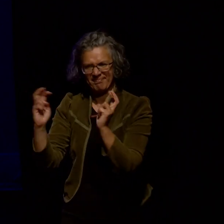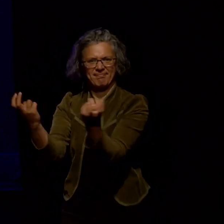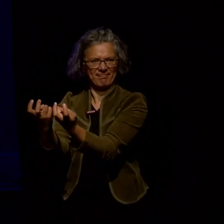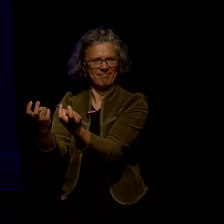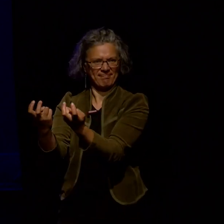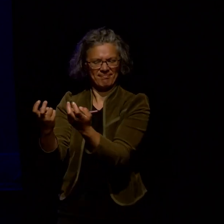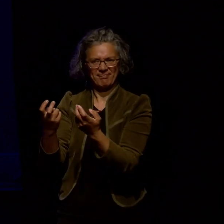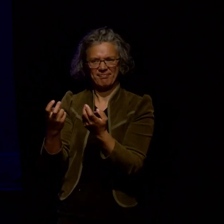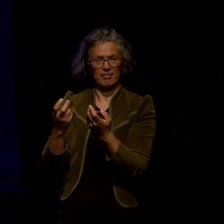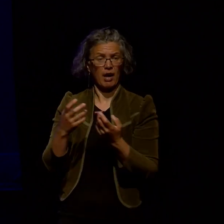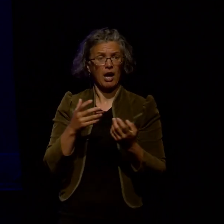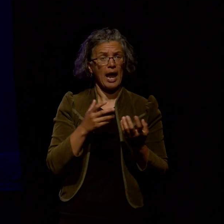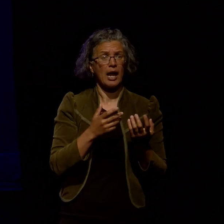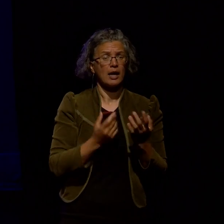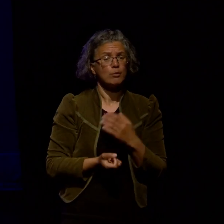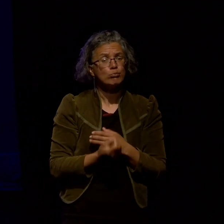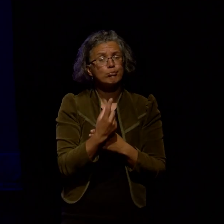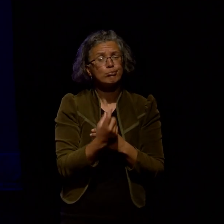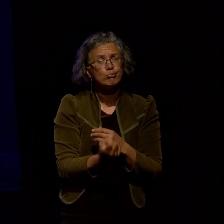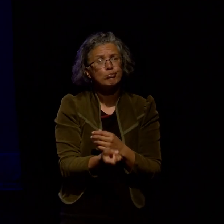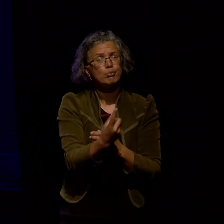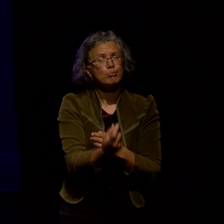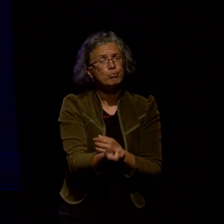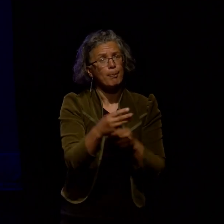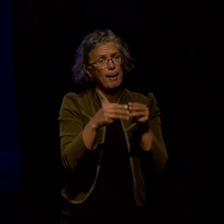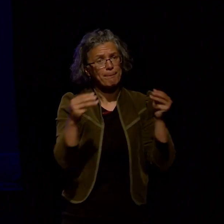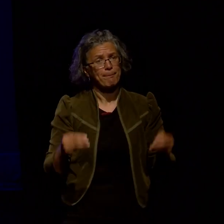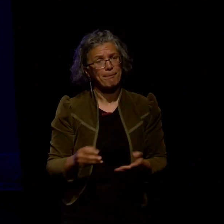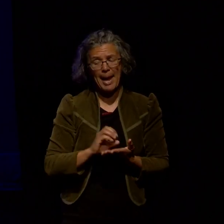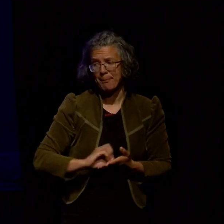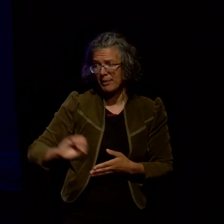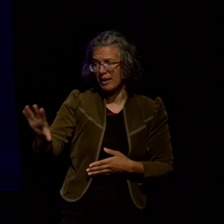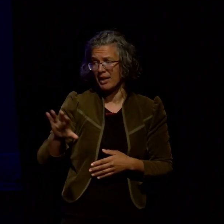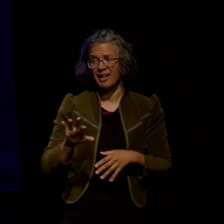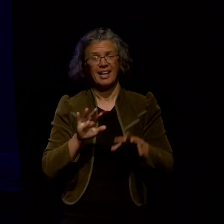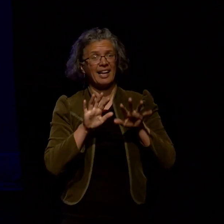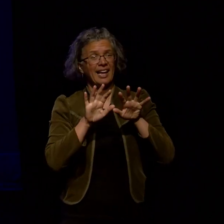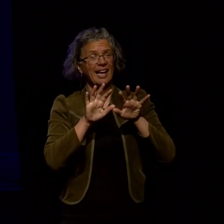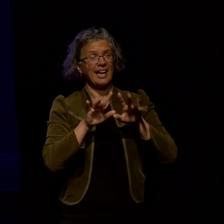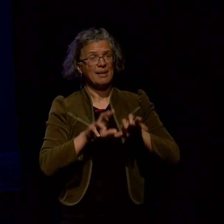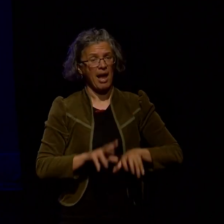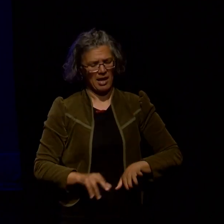I would send them maps from time to time and so I wrote these emails and